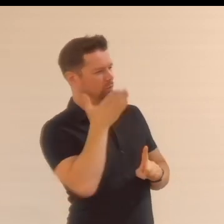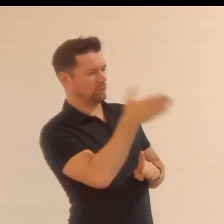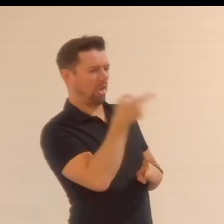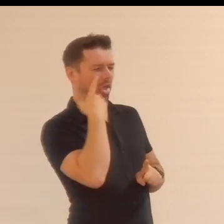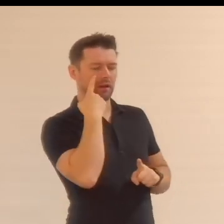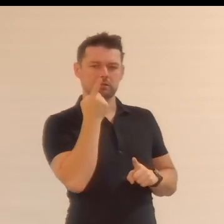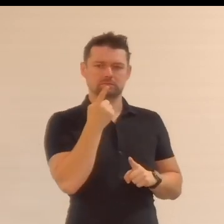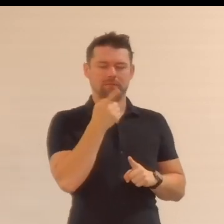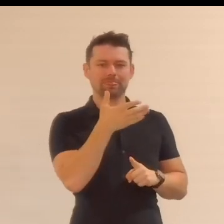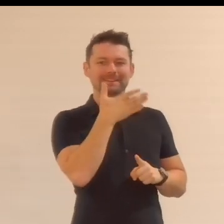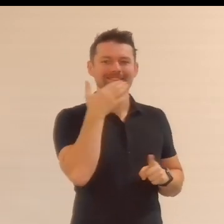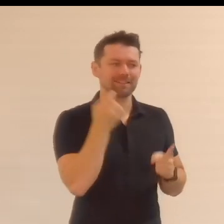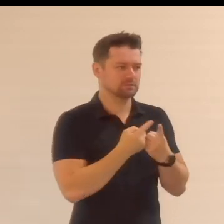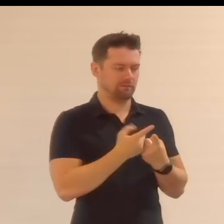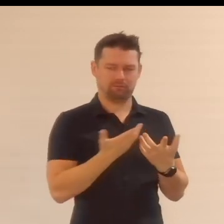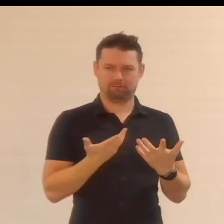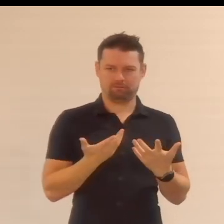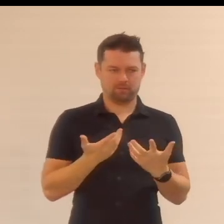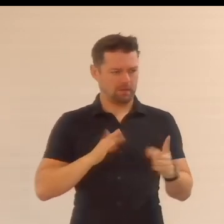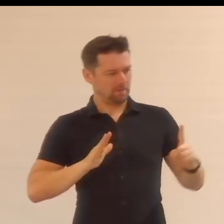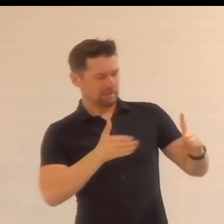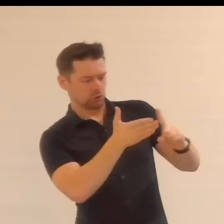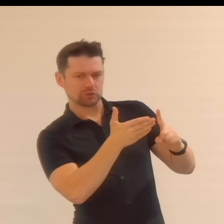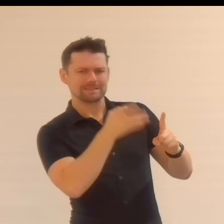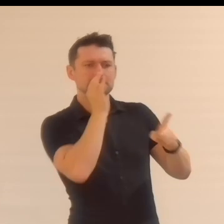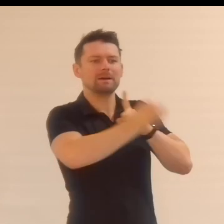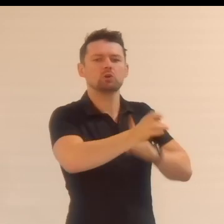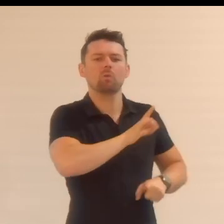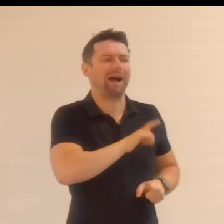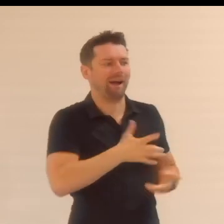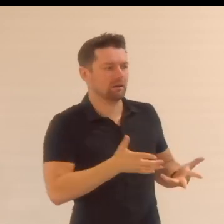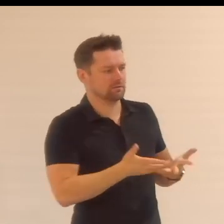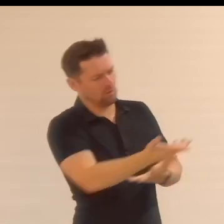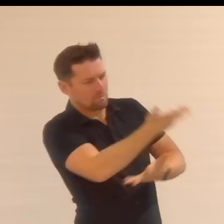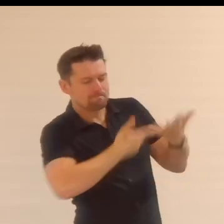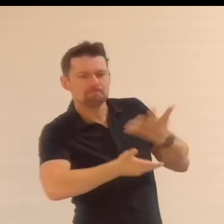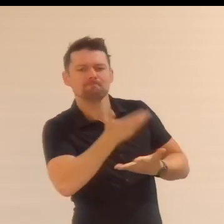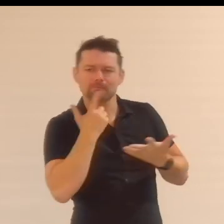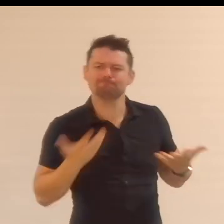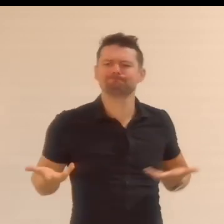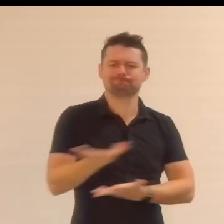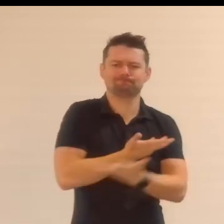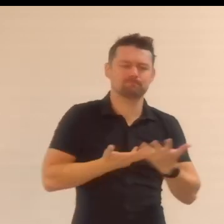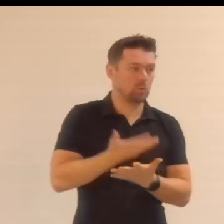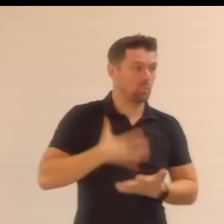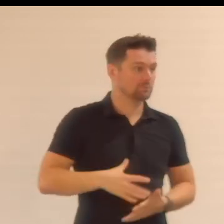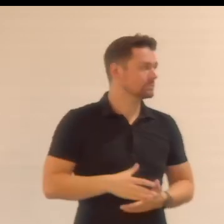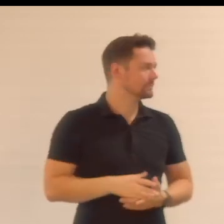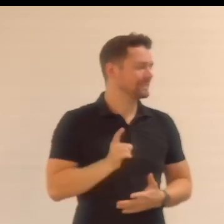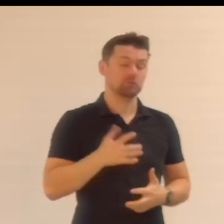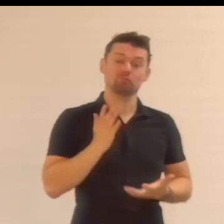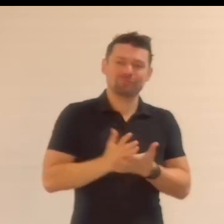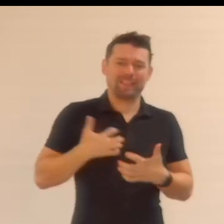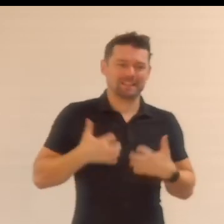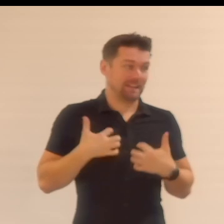you, you know? Well, what makes your mission particular? What do you want to share with us? Okay. So this, we're really excited about the little crunchy bits,